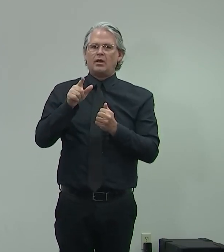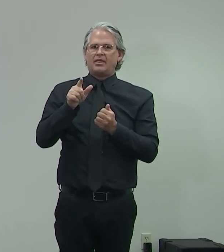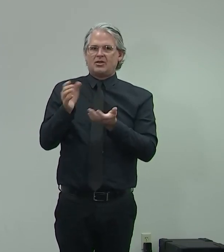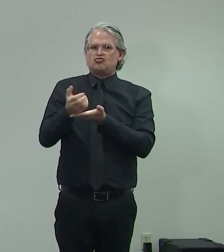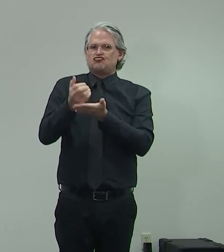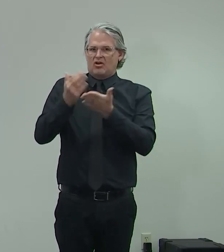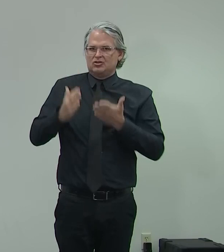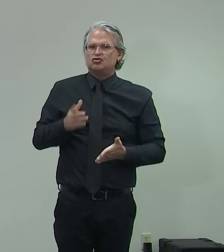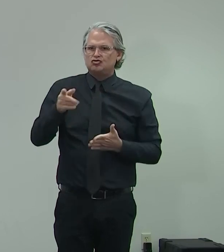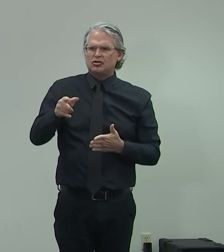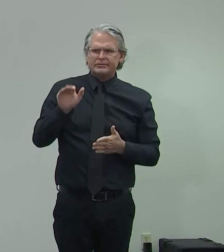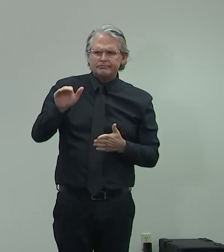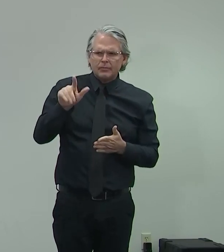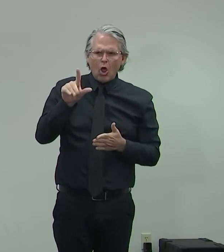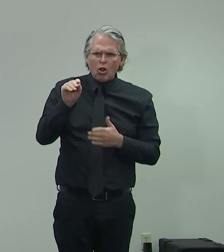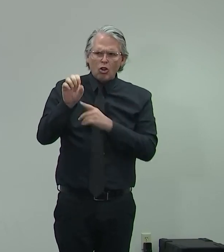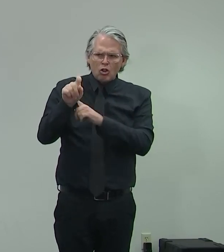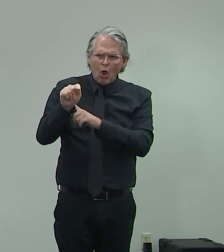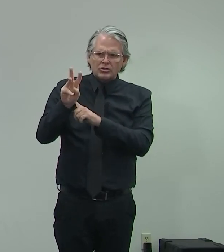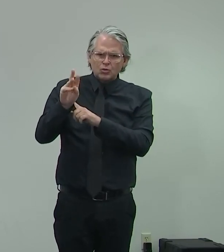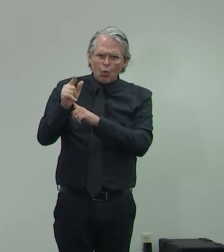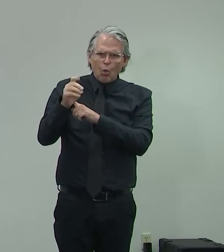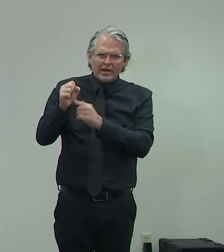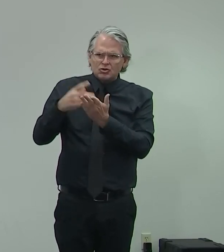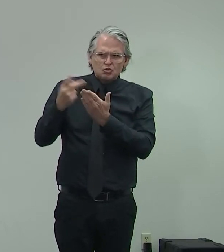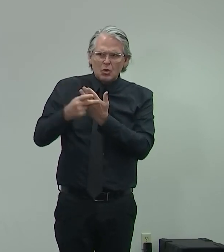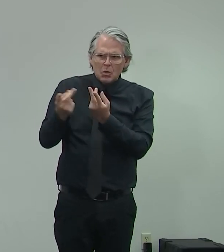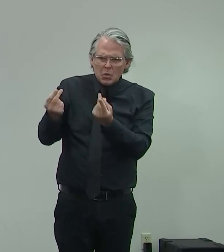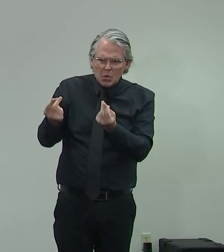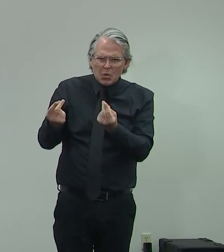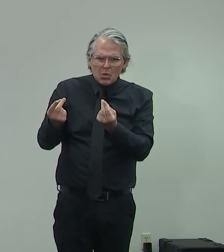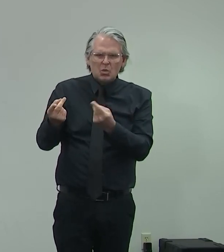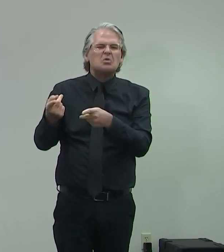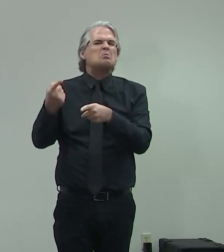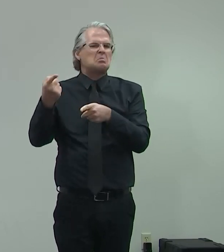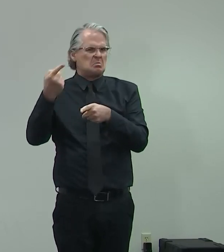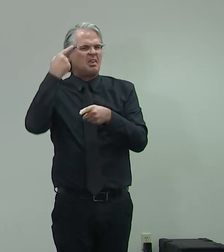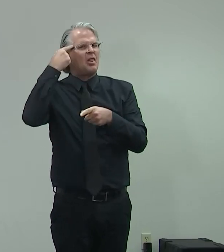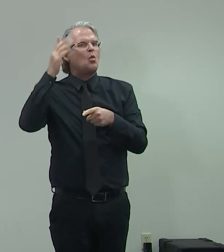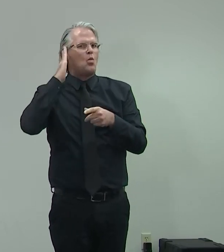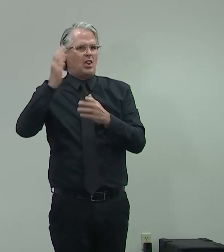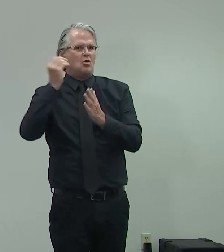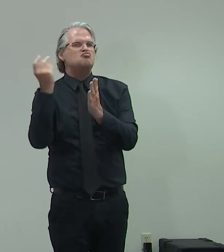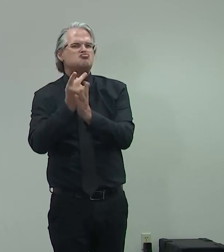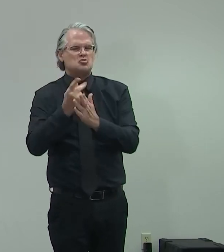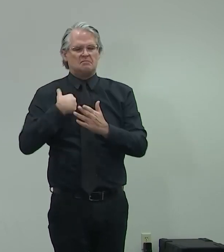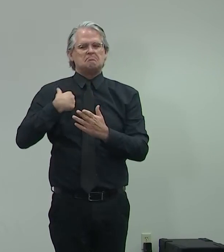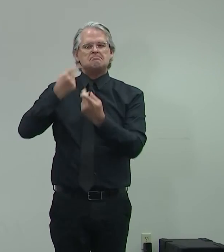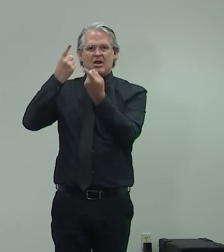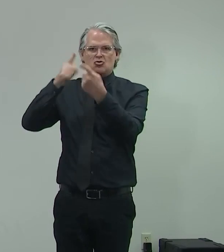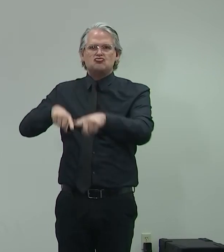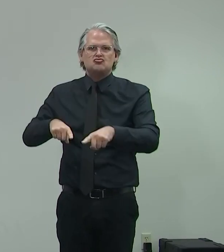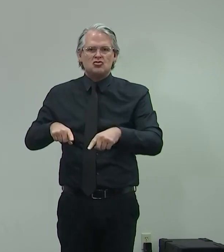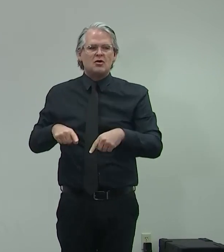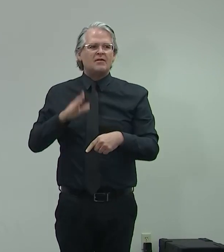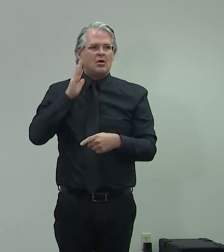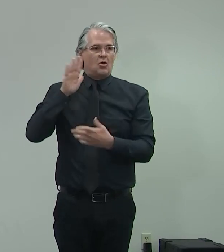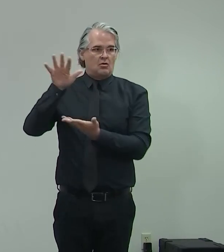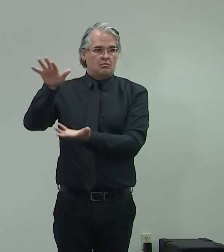we will get approved. He's confident we will get approved. It will provide the extra $300. We do not have the resources